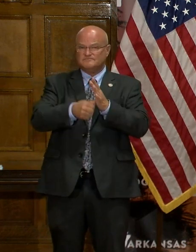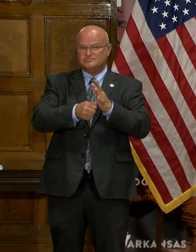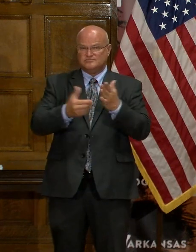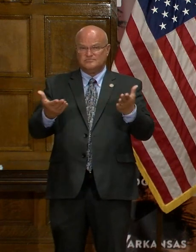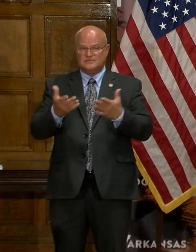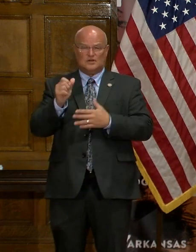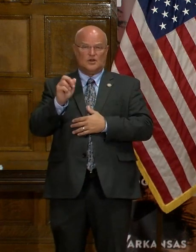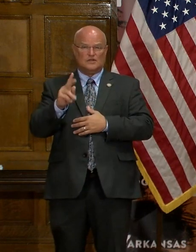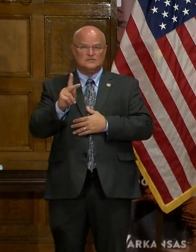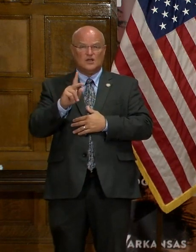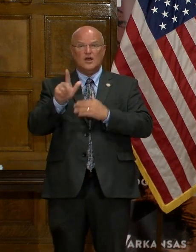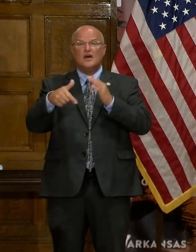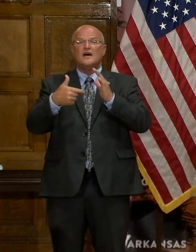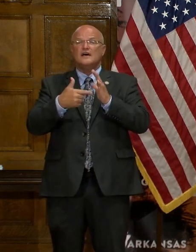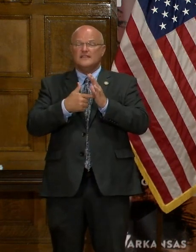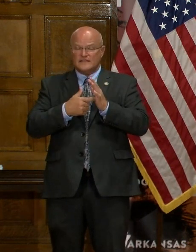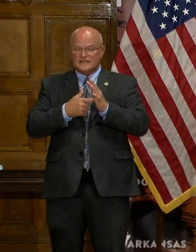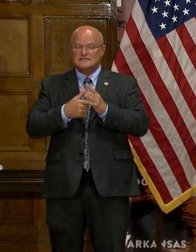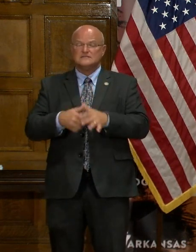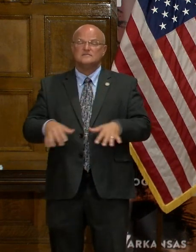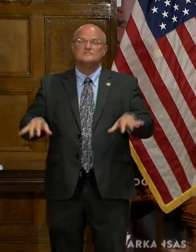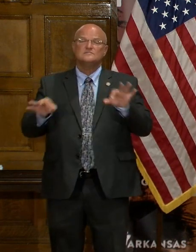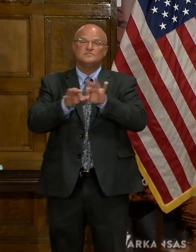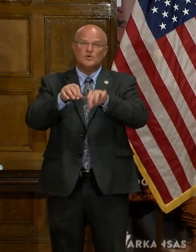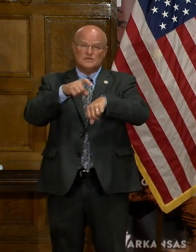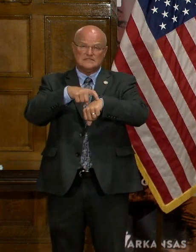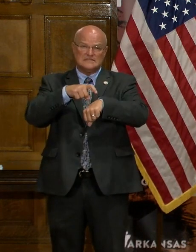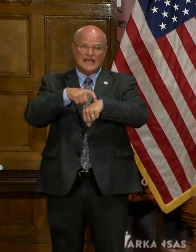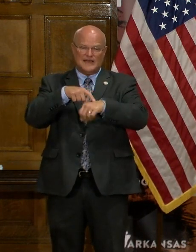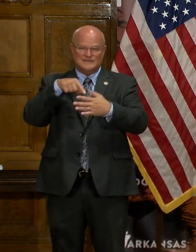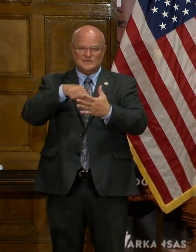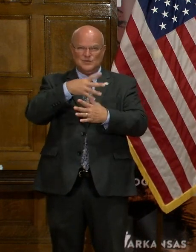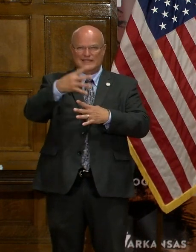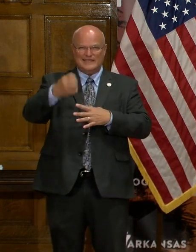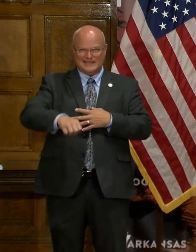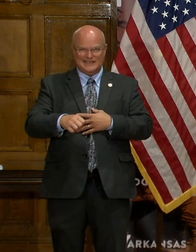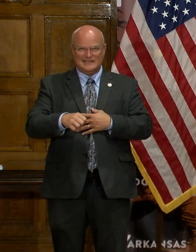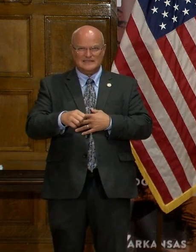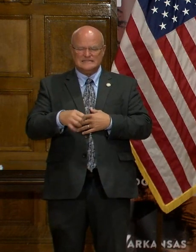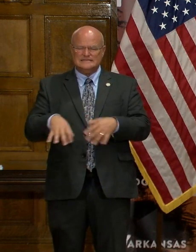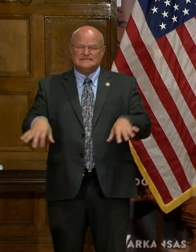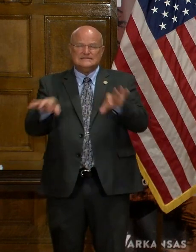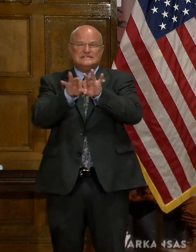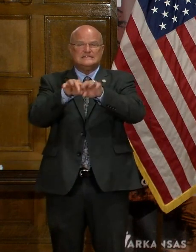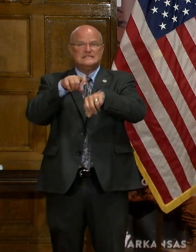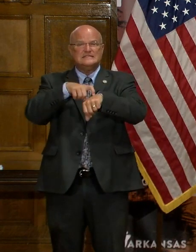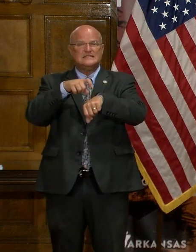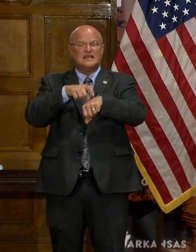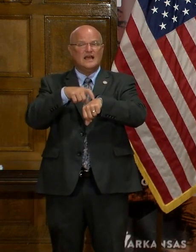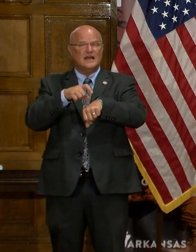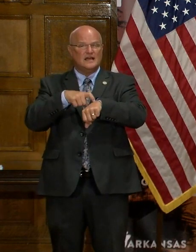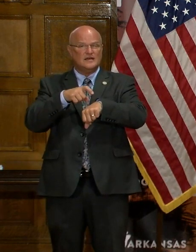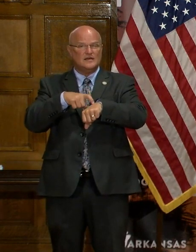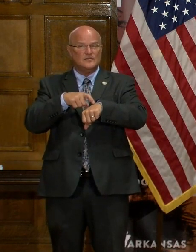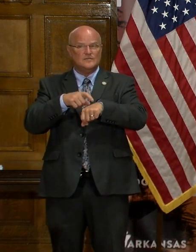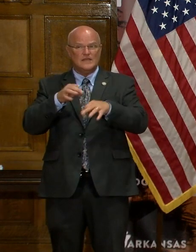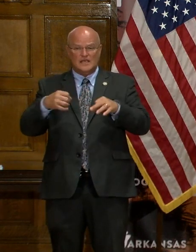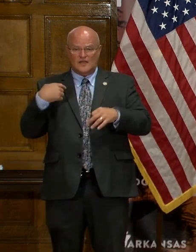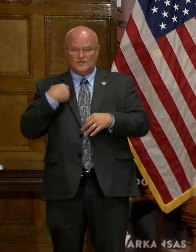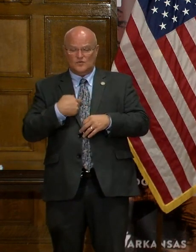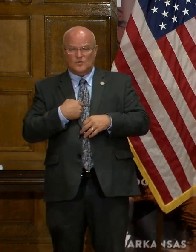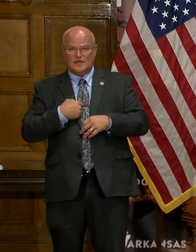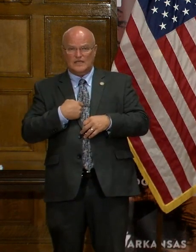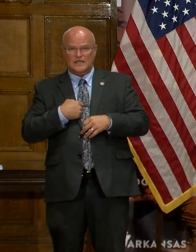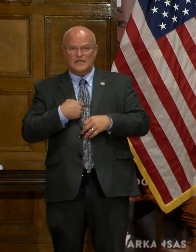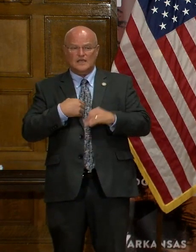in Arkansas. This is a very critical time this weekend. It's a critical time as to whether we go